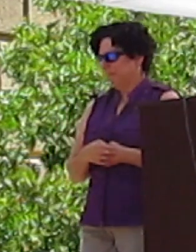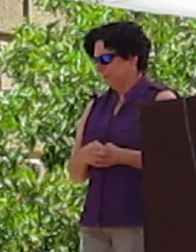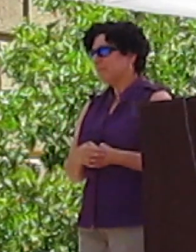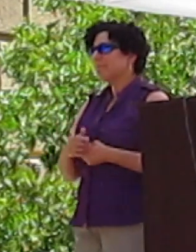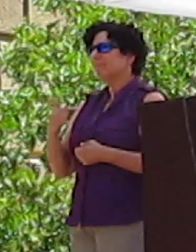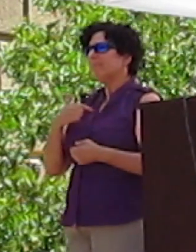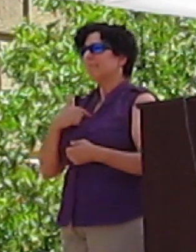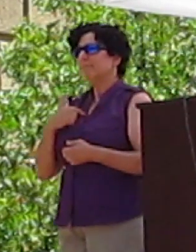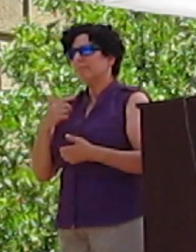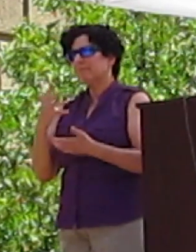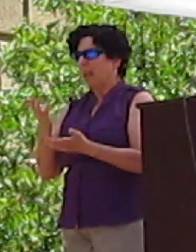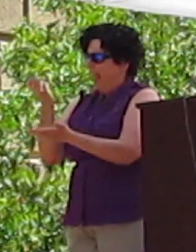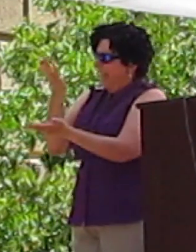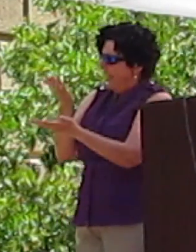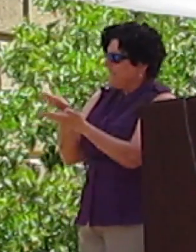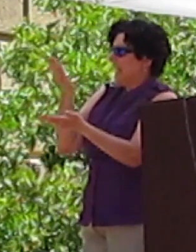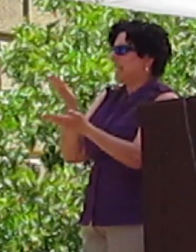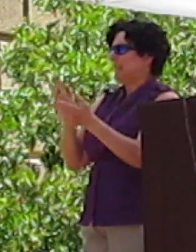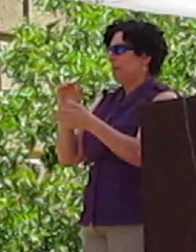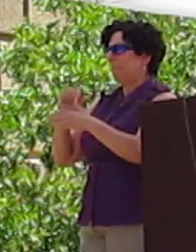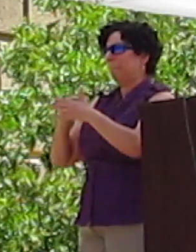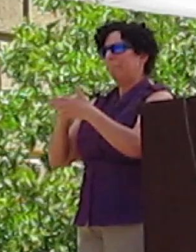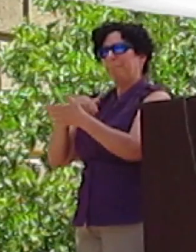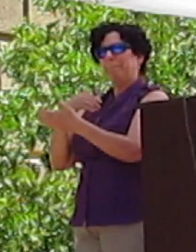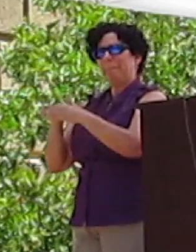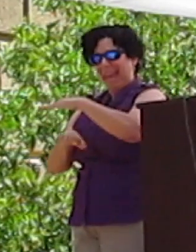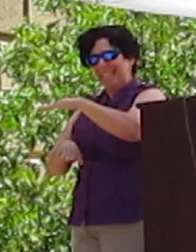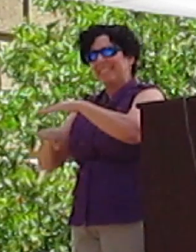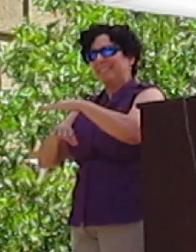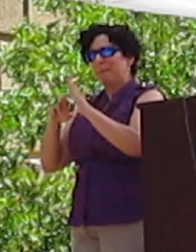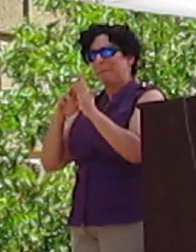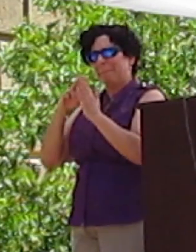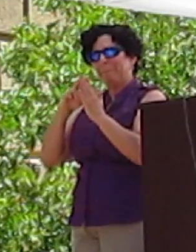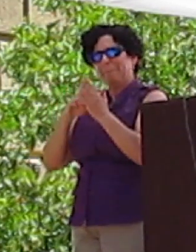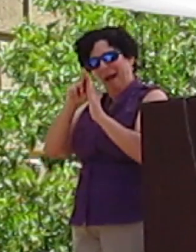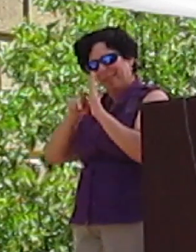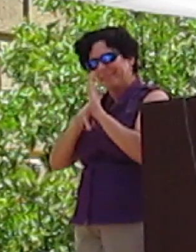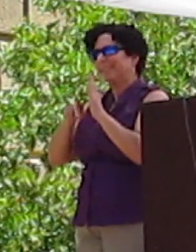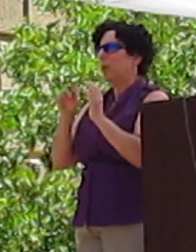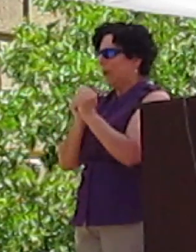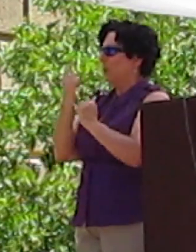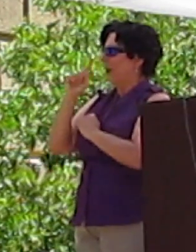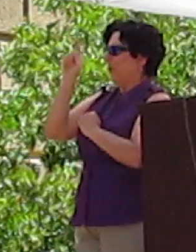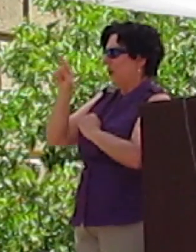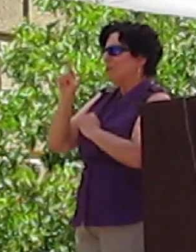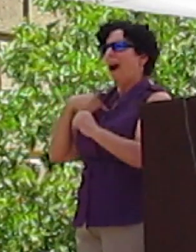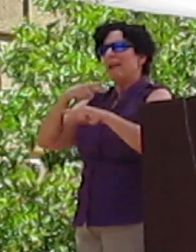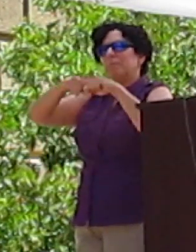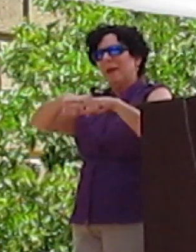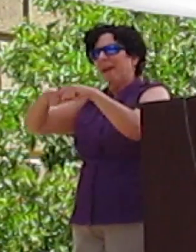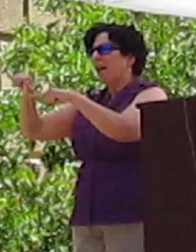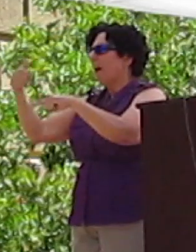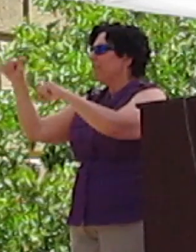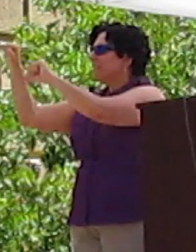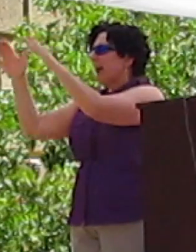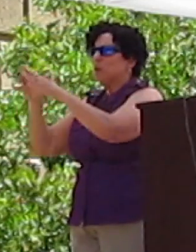And when I bring the evidence-based policy approach to this question, just like you, I rely on other scientists who specialize